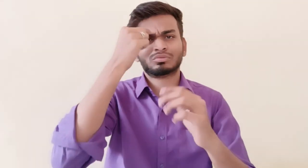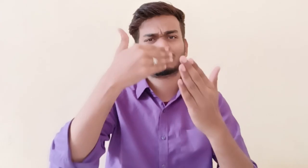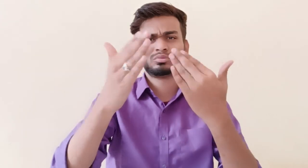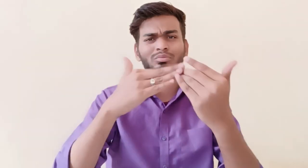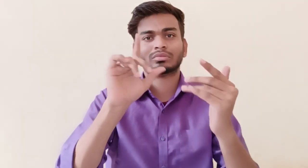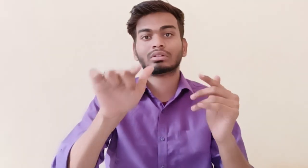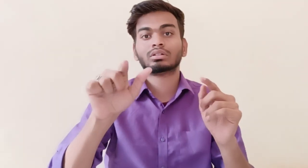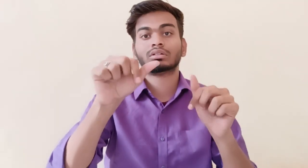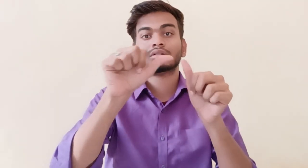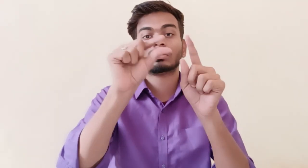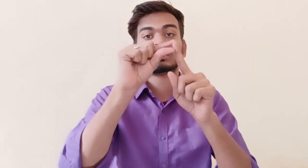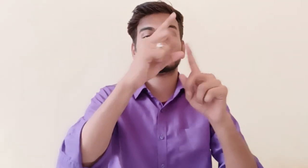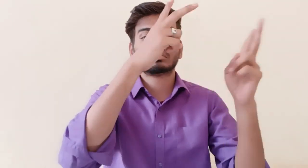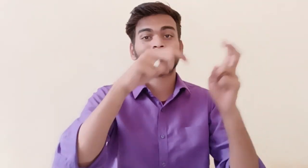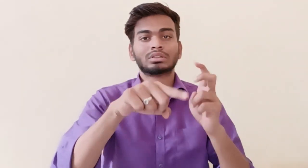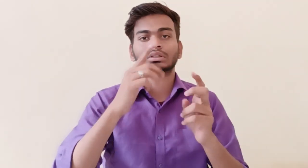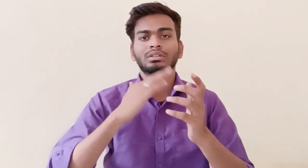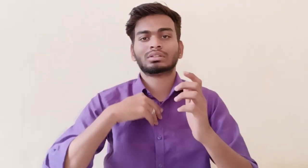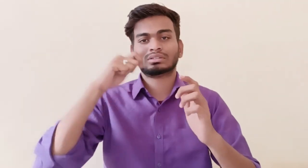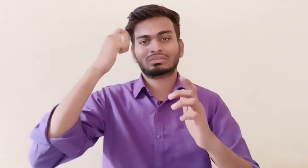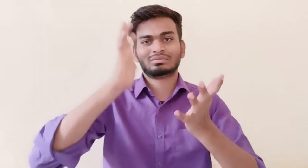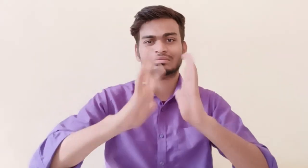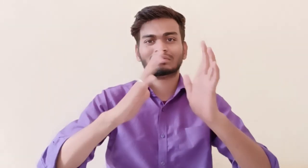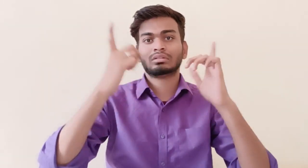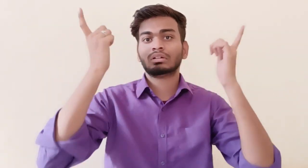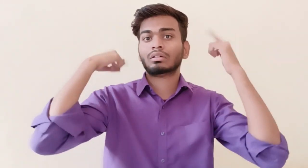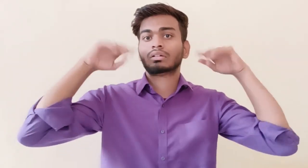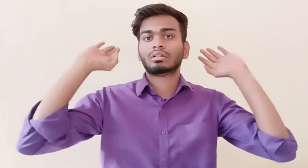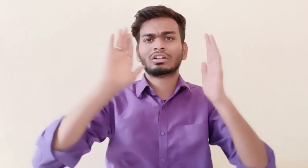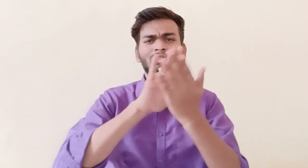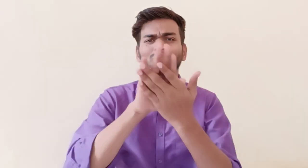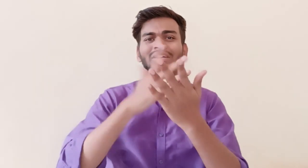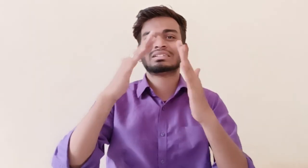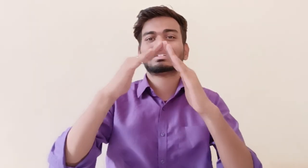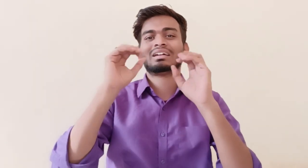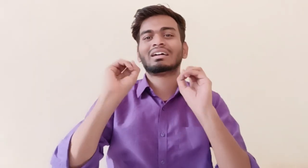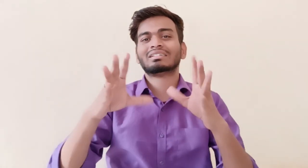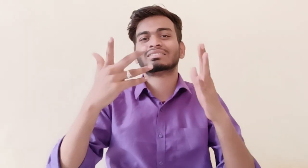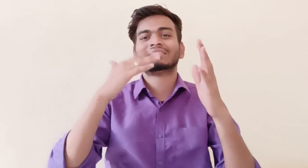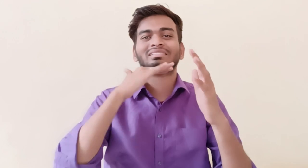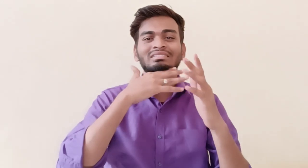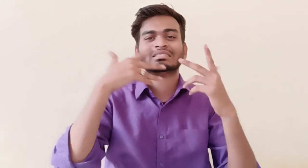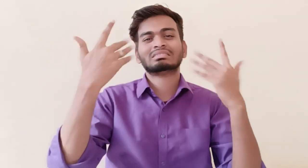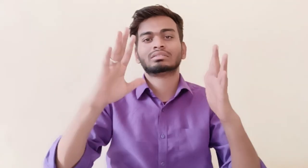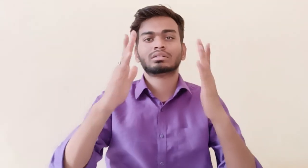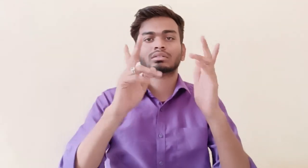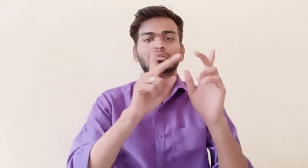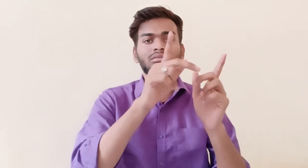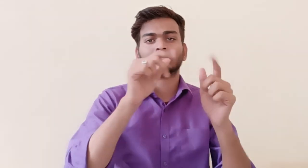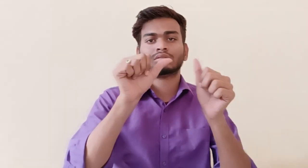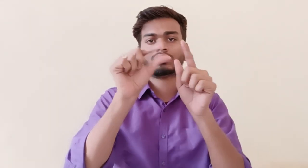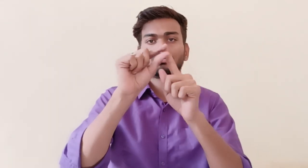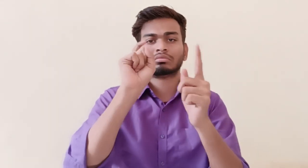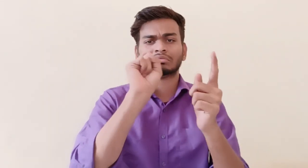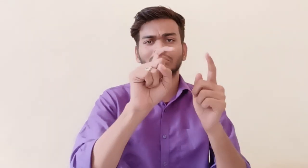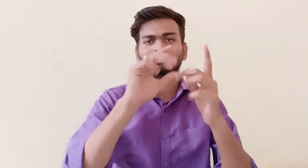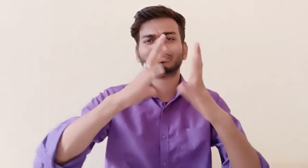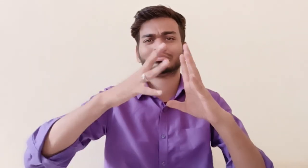download any video backgrounds it app make one click video remove background and